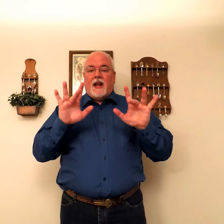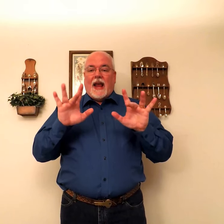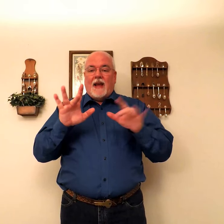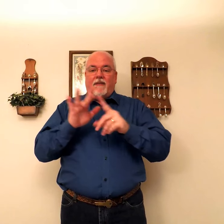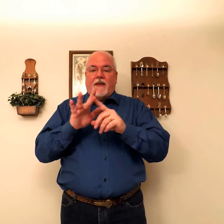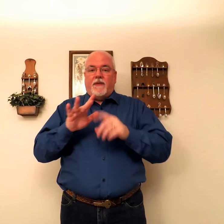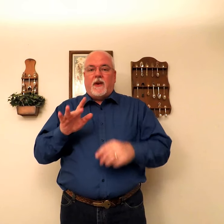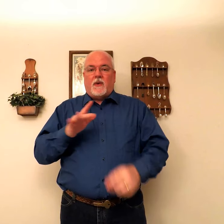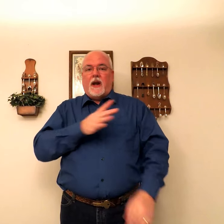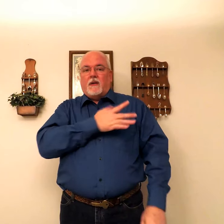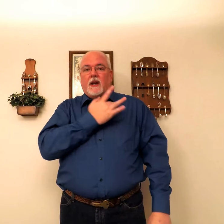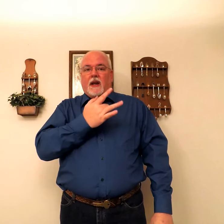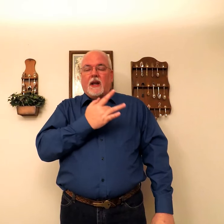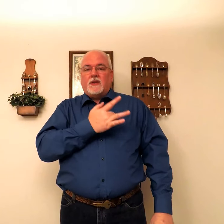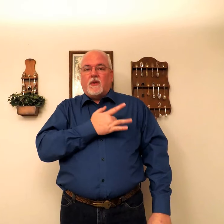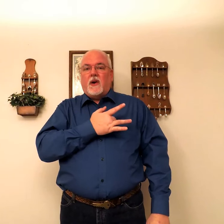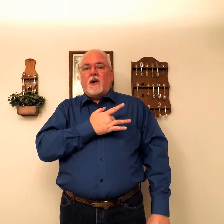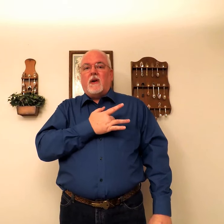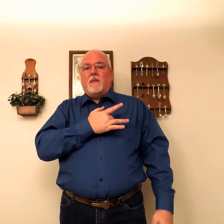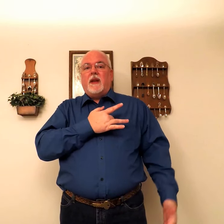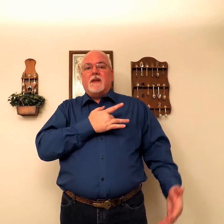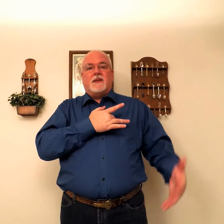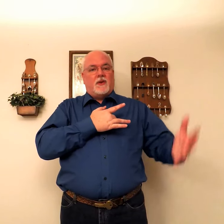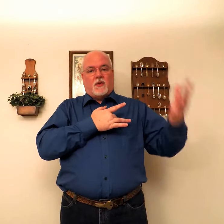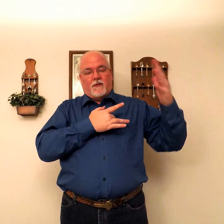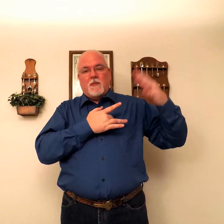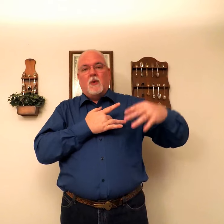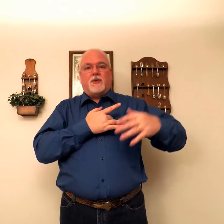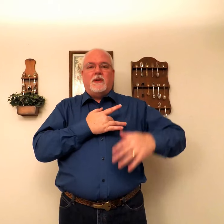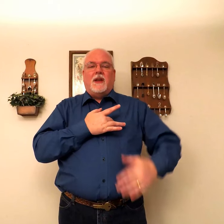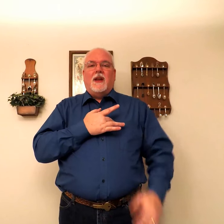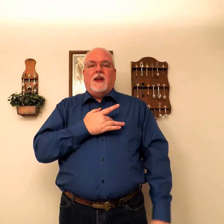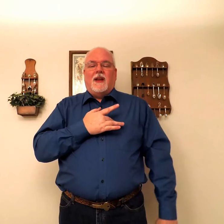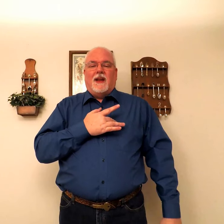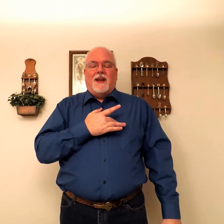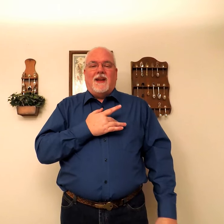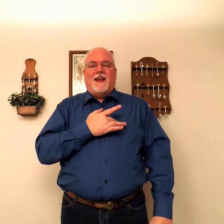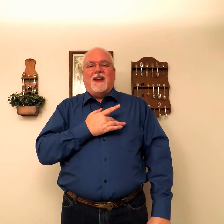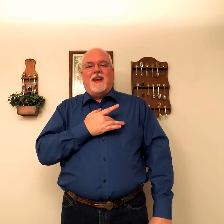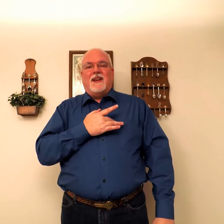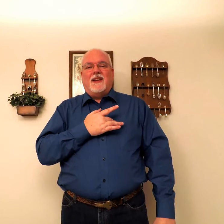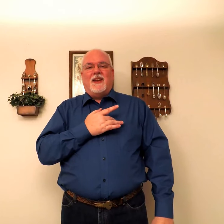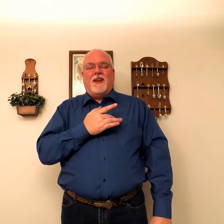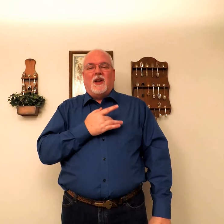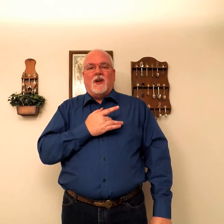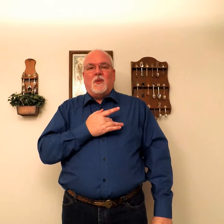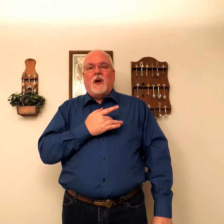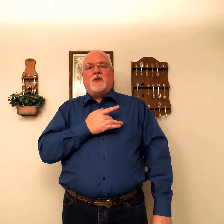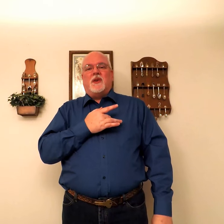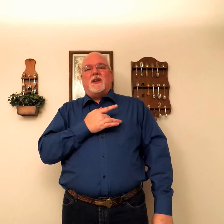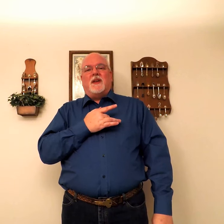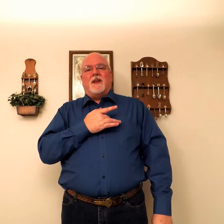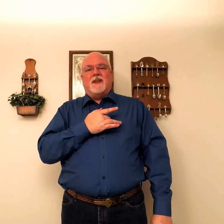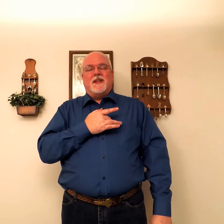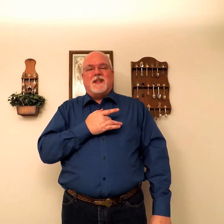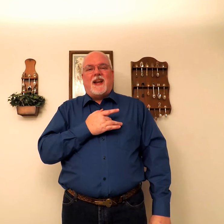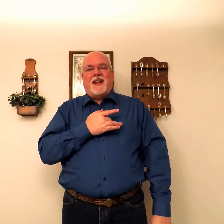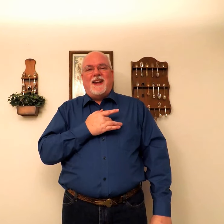have that finger out. And so the heart being the center of emotion in Western society.